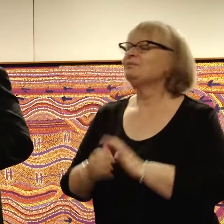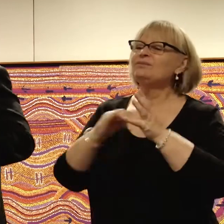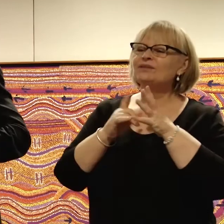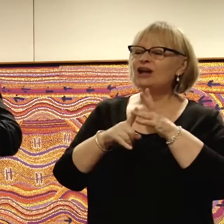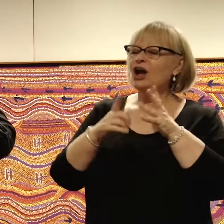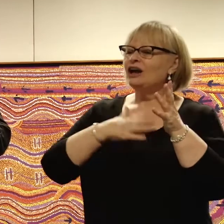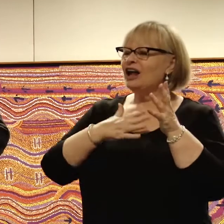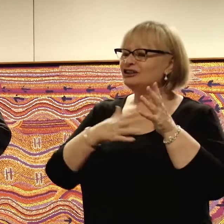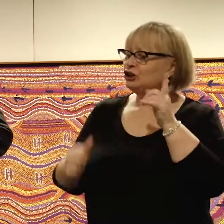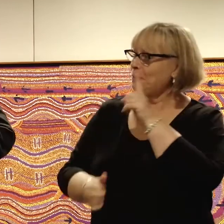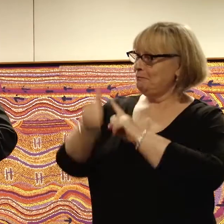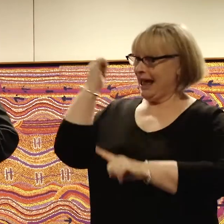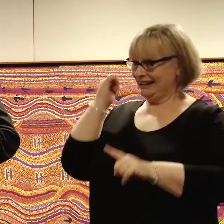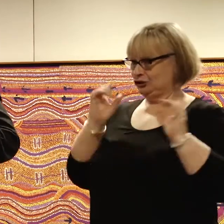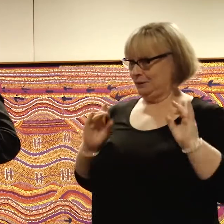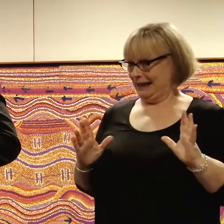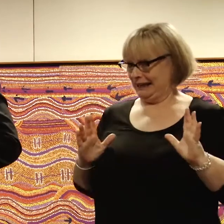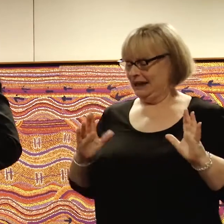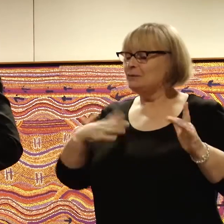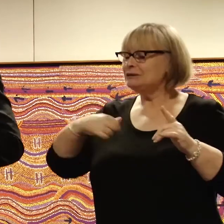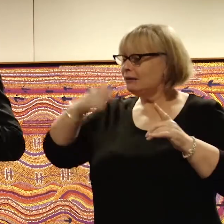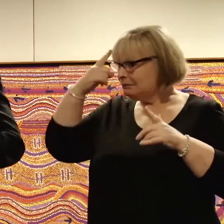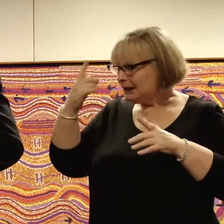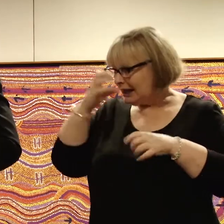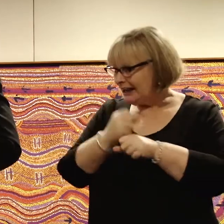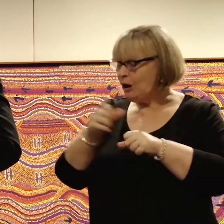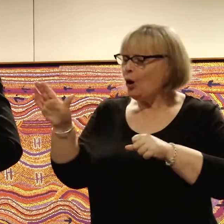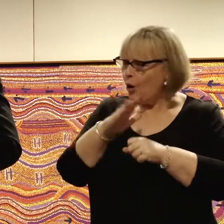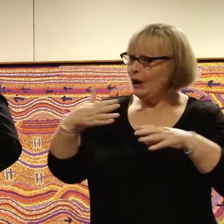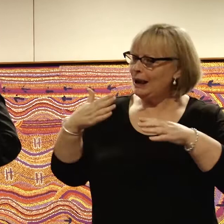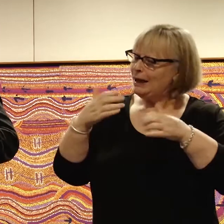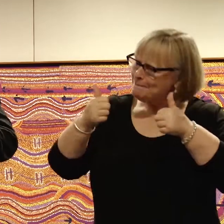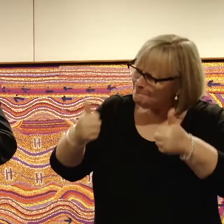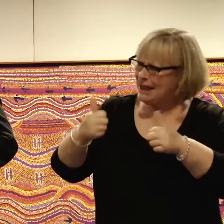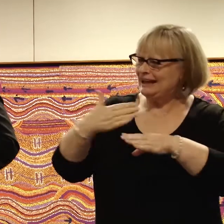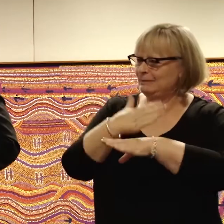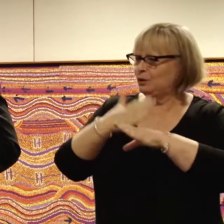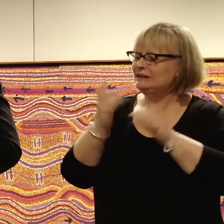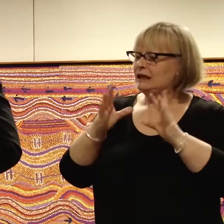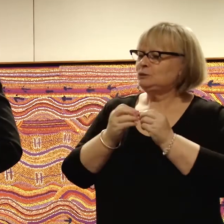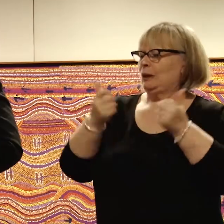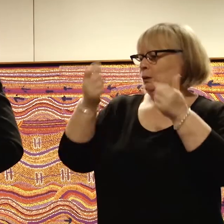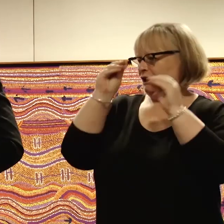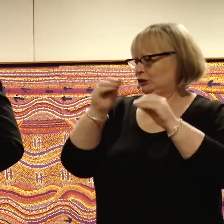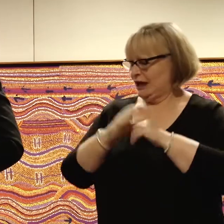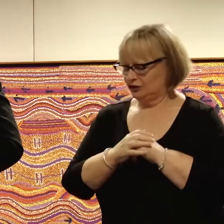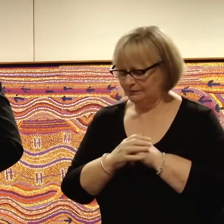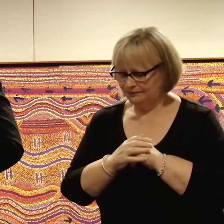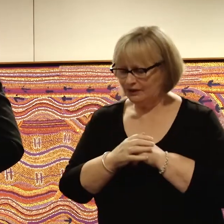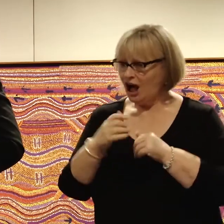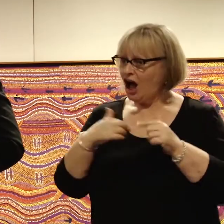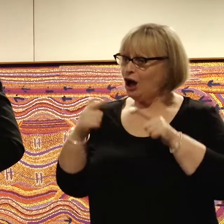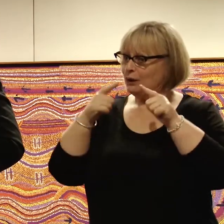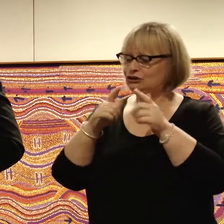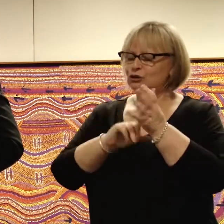So I'd like to go all the way back to the beginning because I believe that all meaningful employment begins with a good education. I